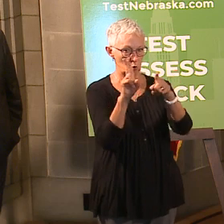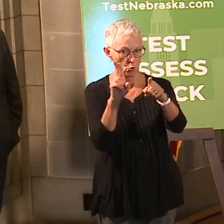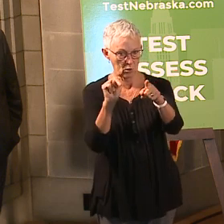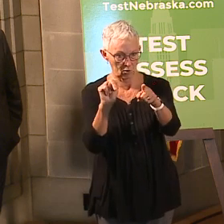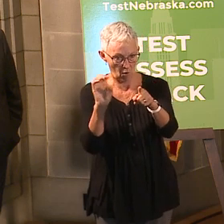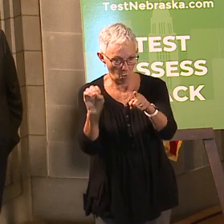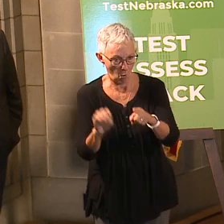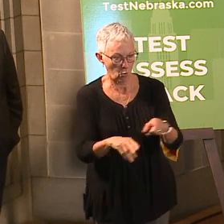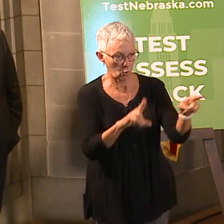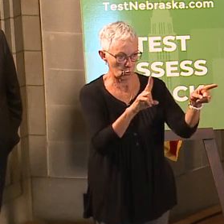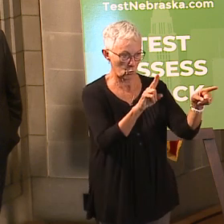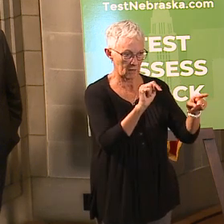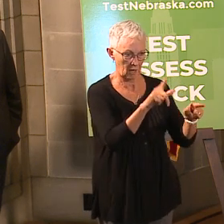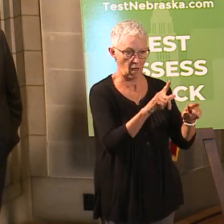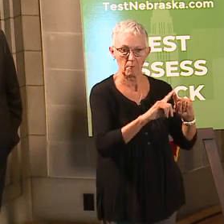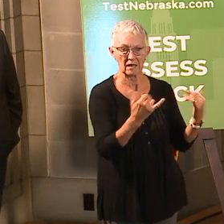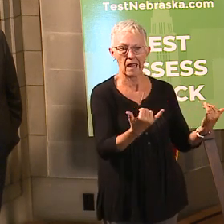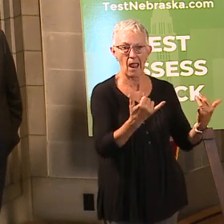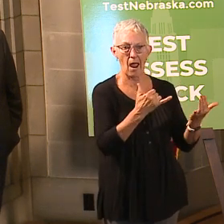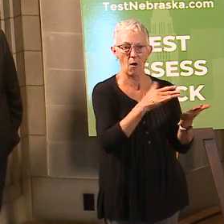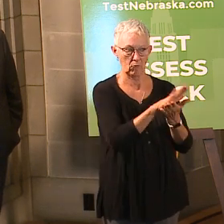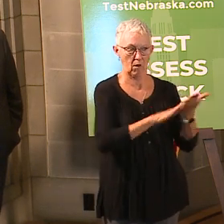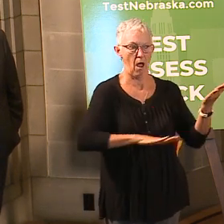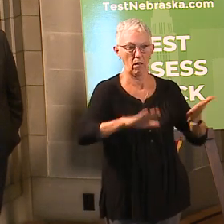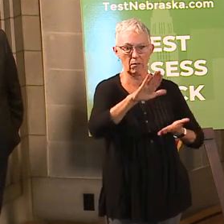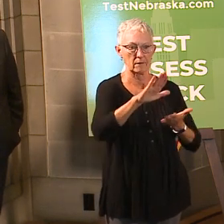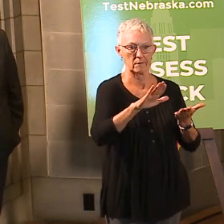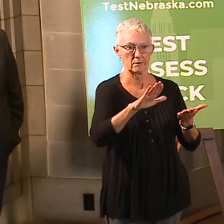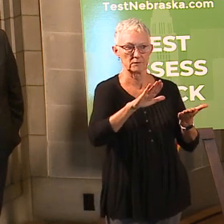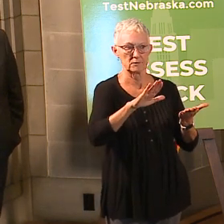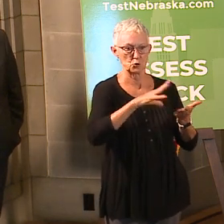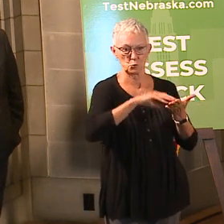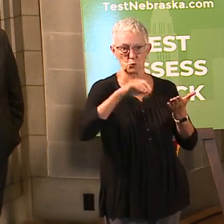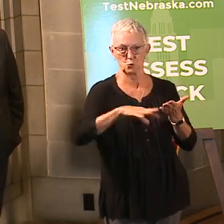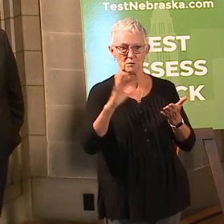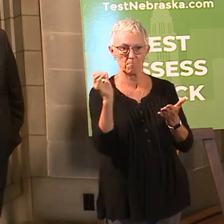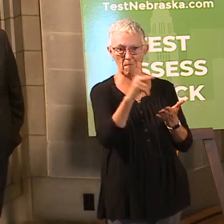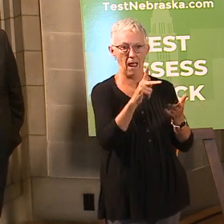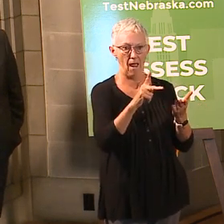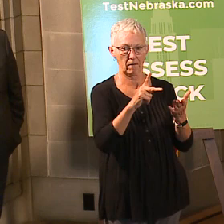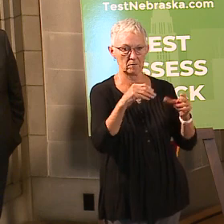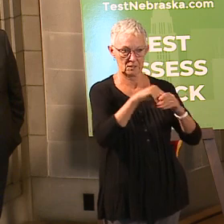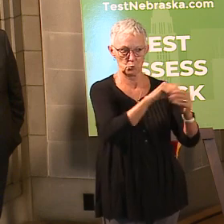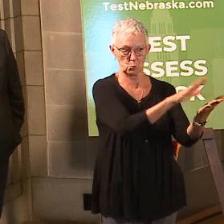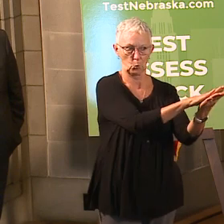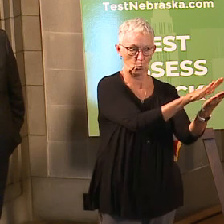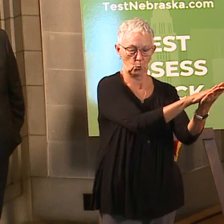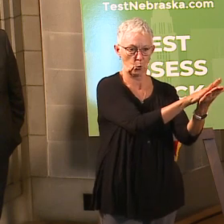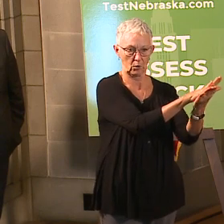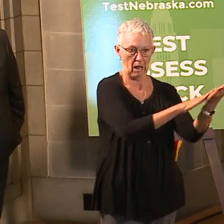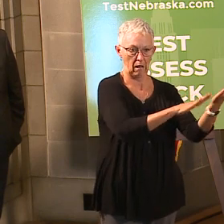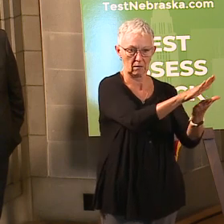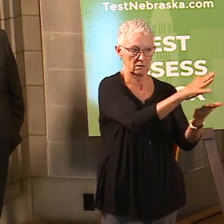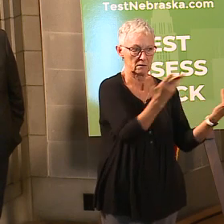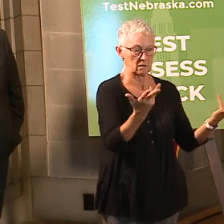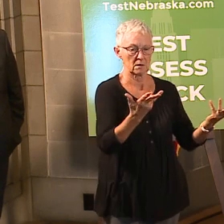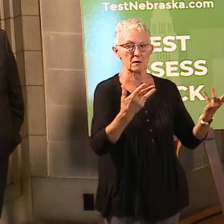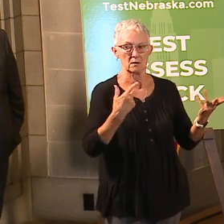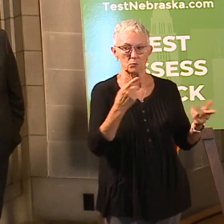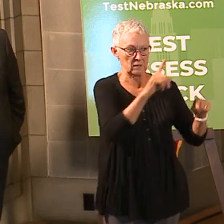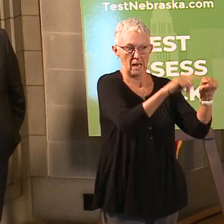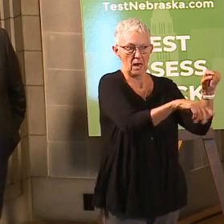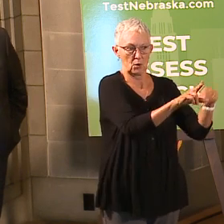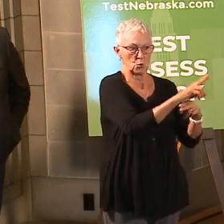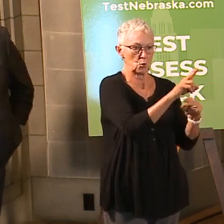space is no longer available, but that worked really well when early on we were dealing with a lot of unknowns and we're